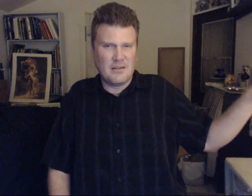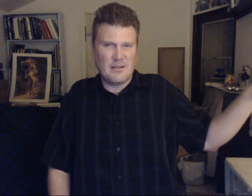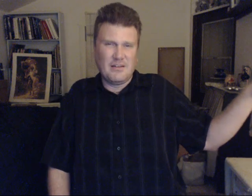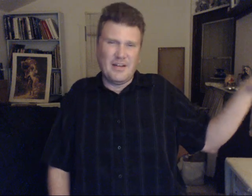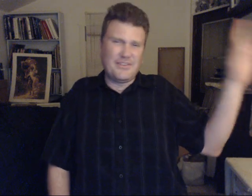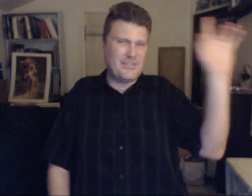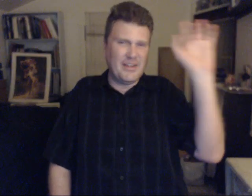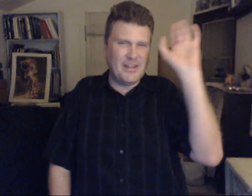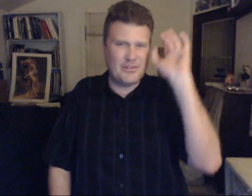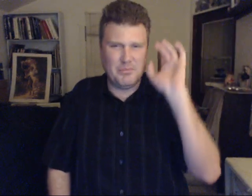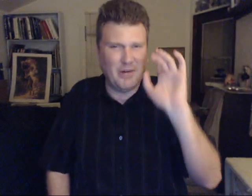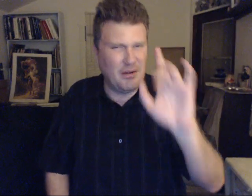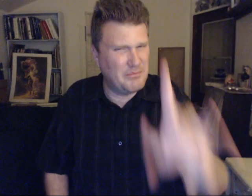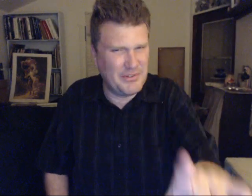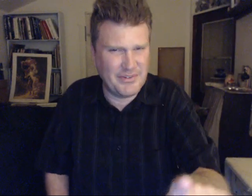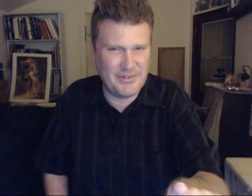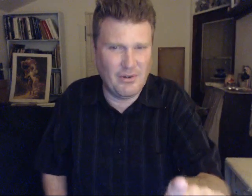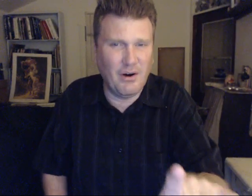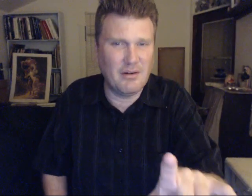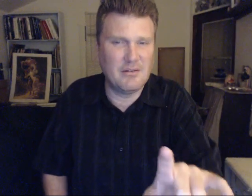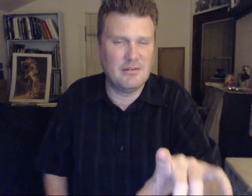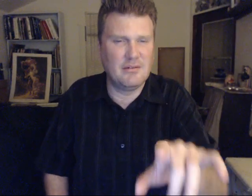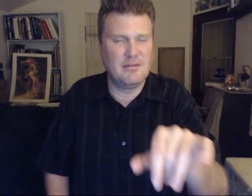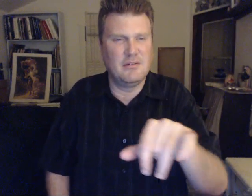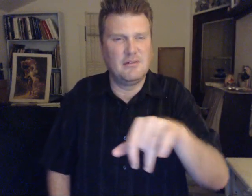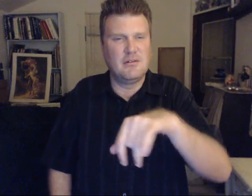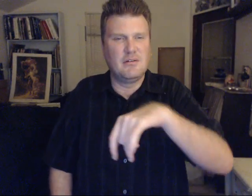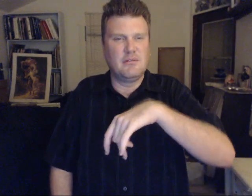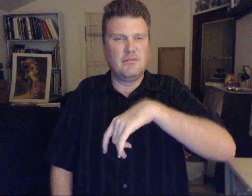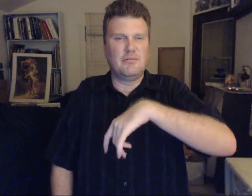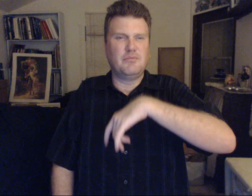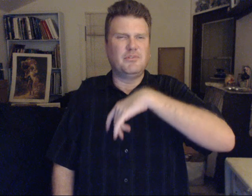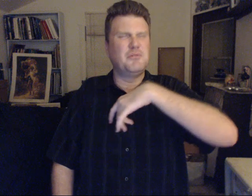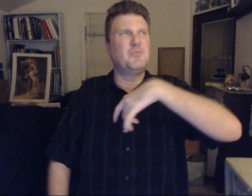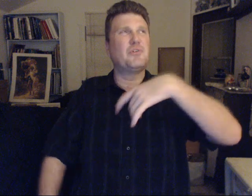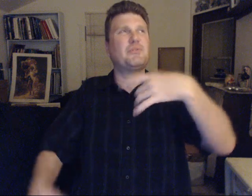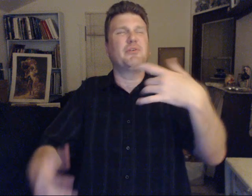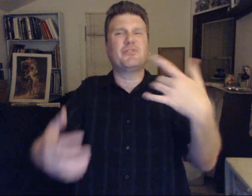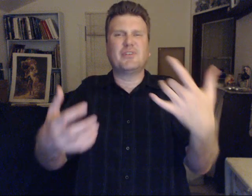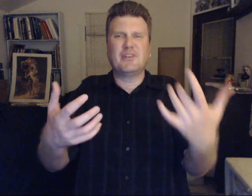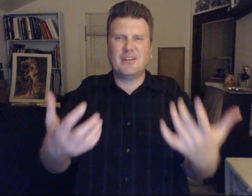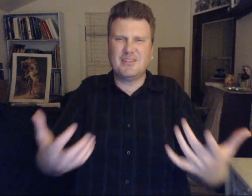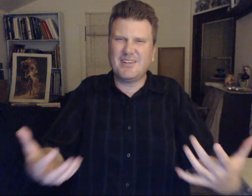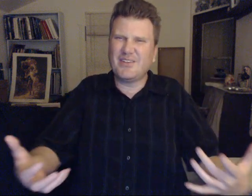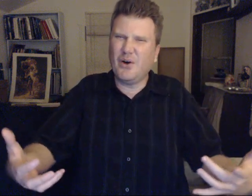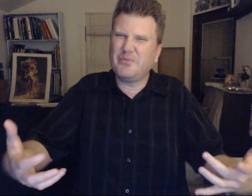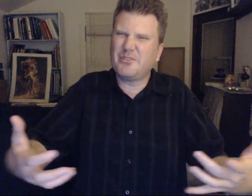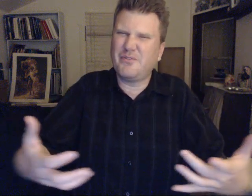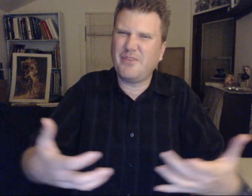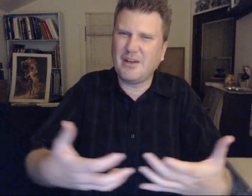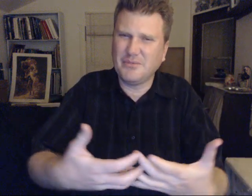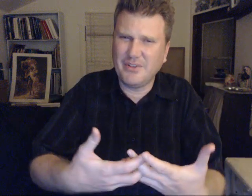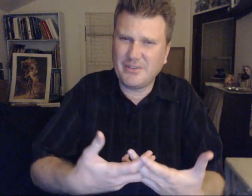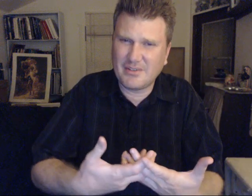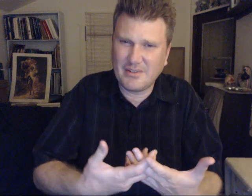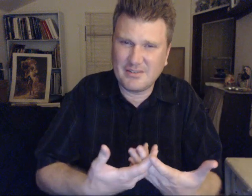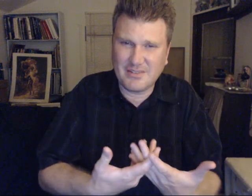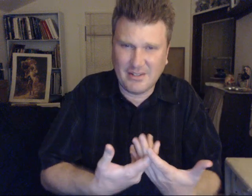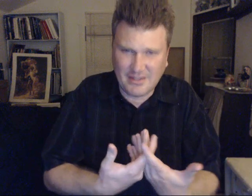Not to say. That's your business at all. But to be more spiritually connected. Does help. Stay together.